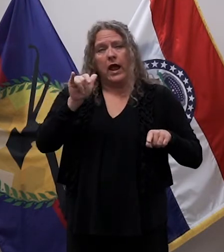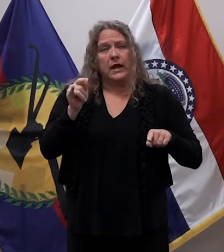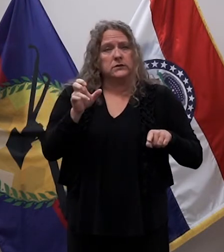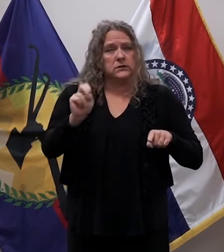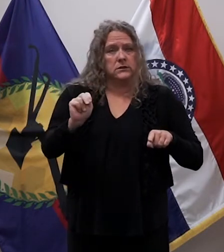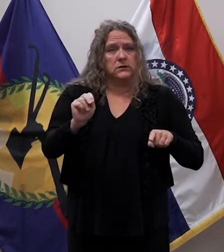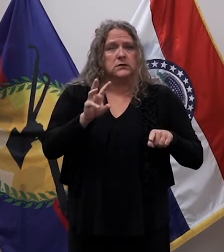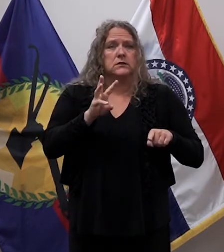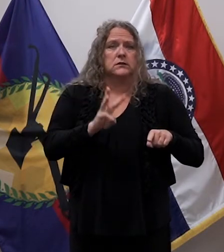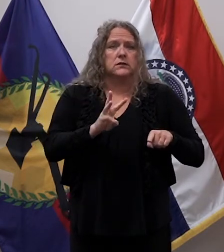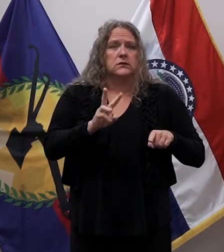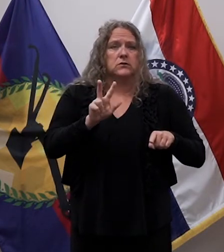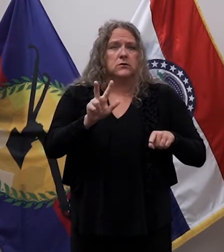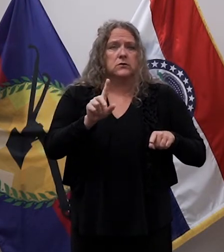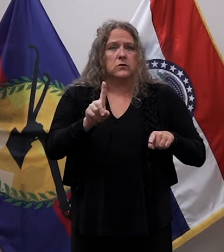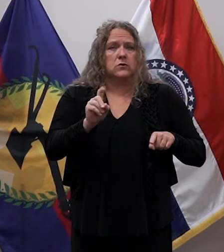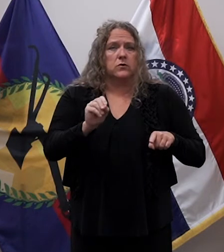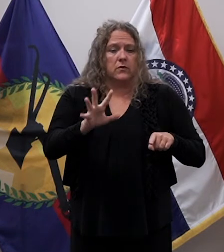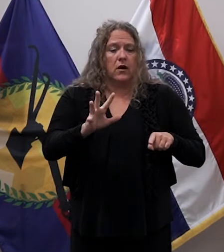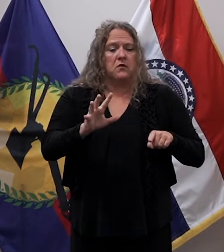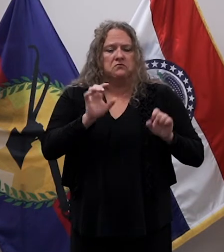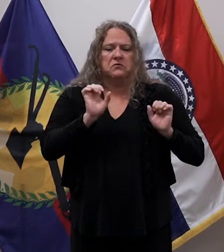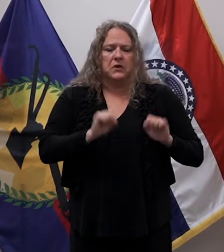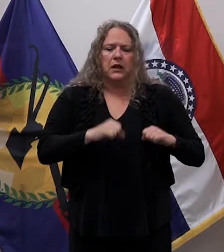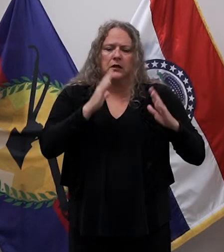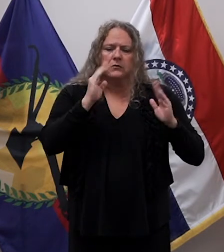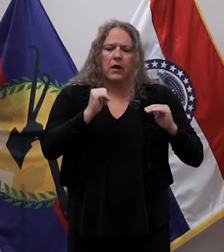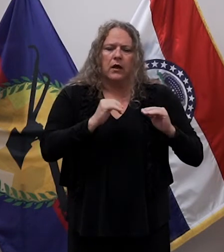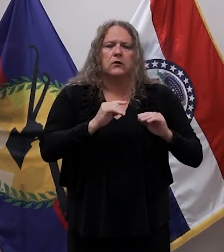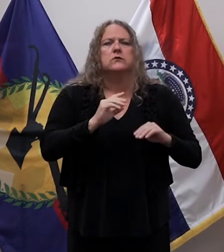a resident can be expected to live 20 years longer.